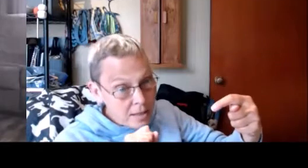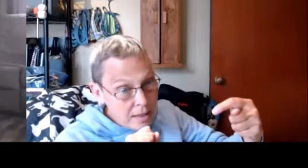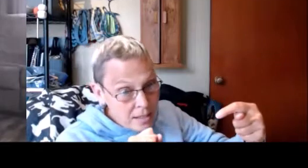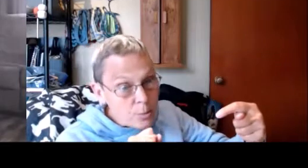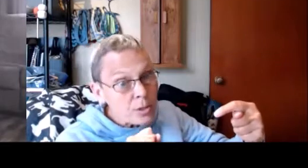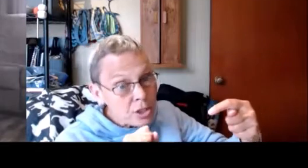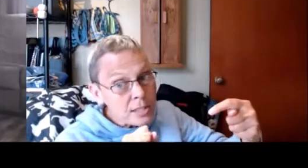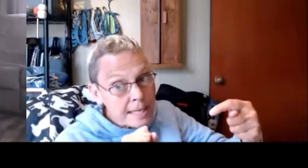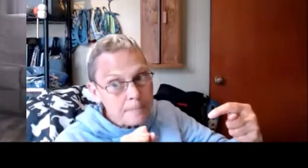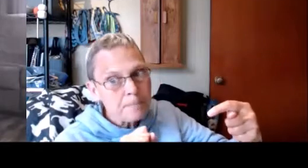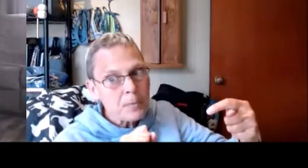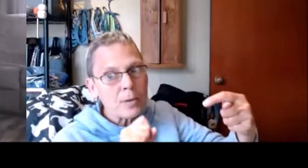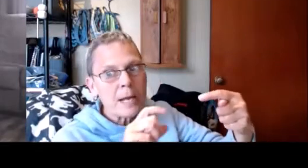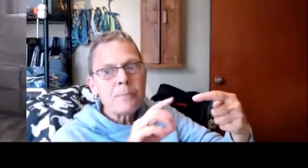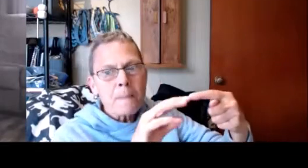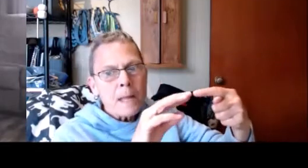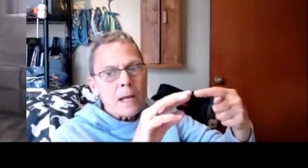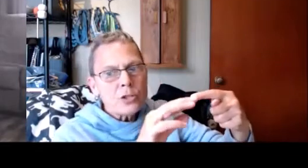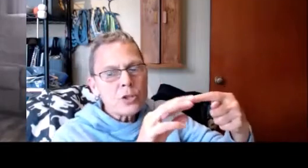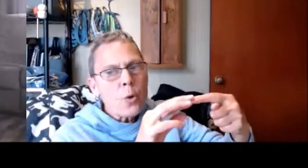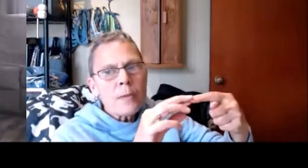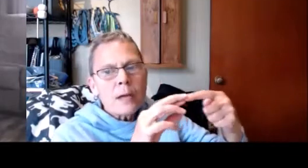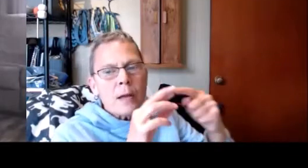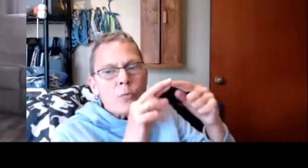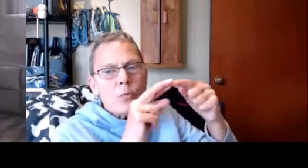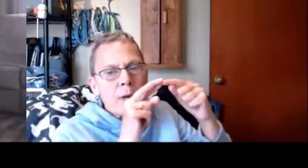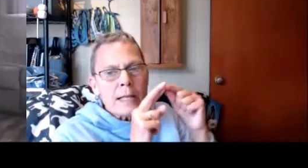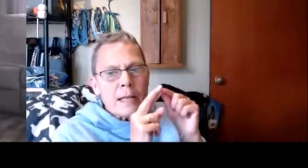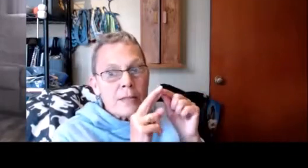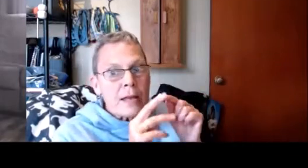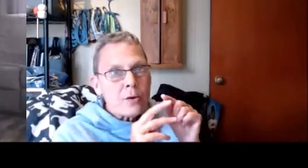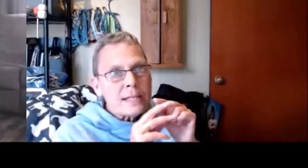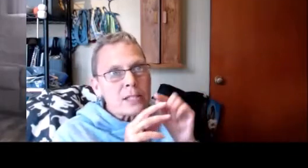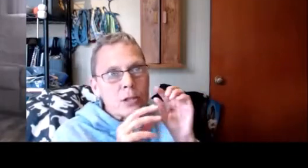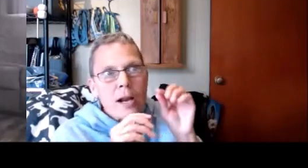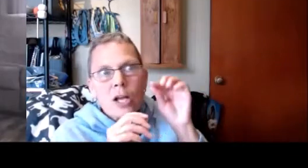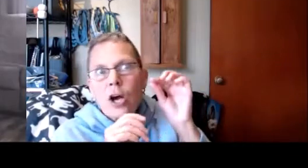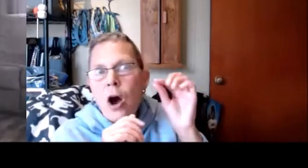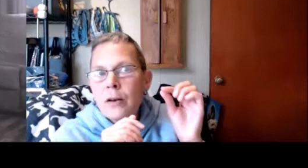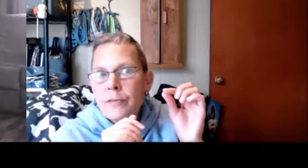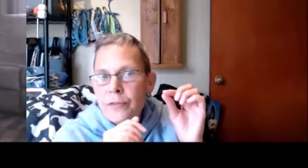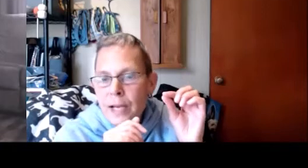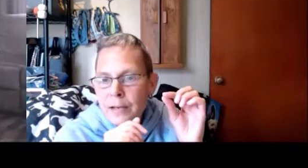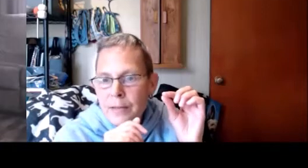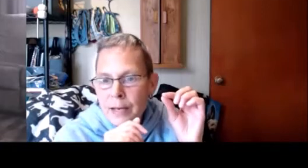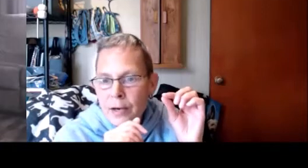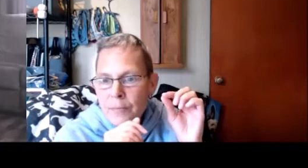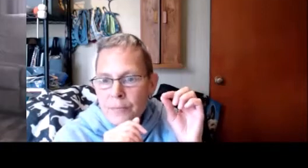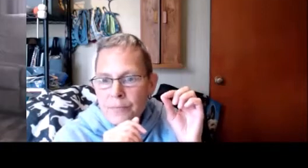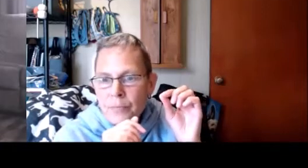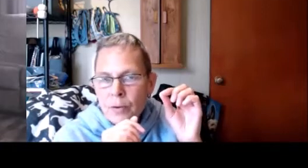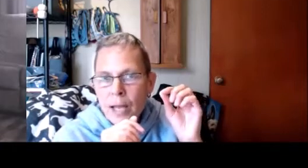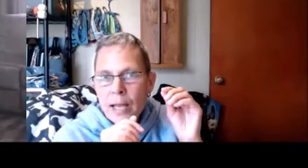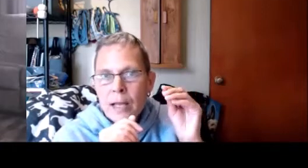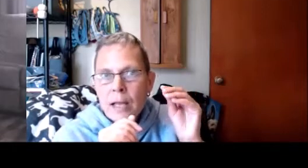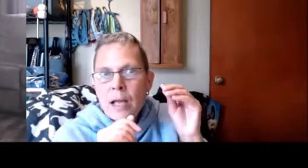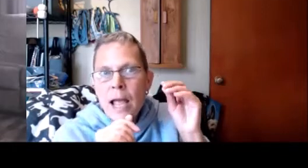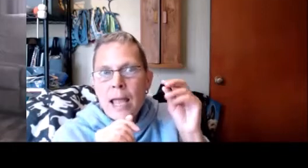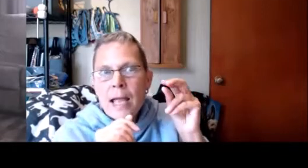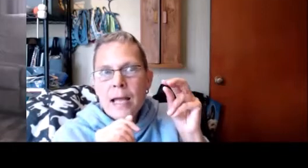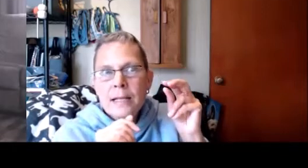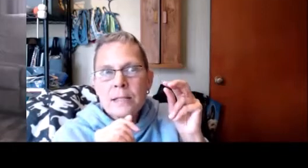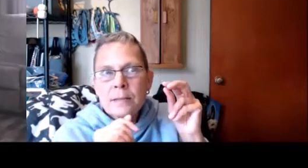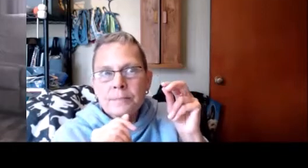so it sounds like that's what she did, okay, so really there is a lot of conflict there, okay,